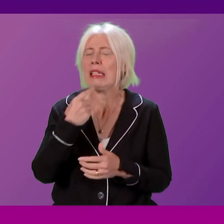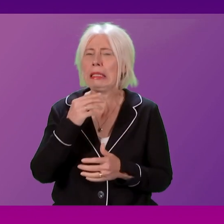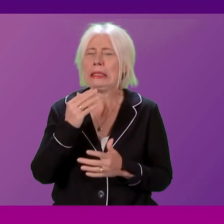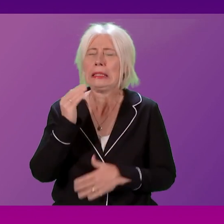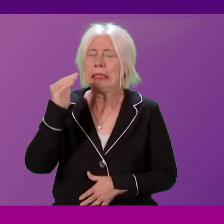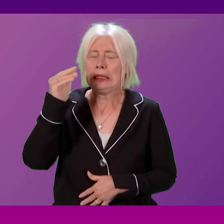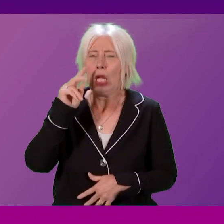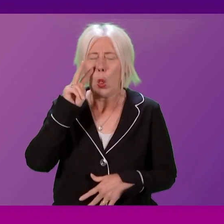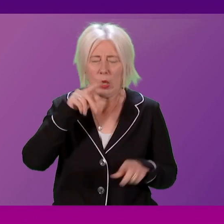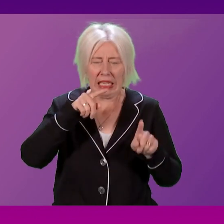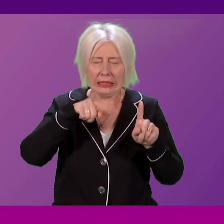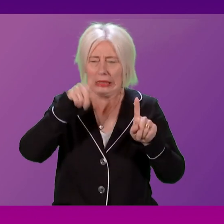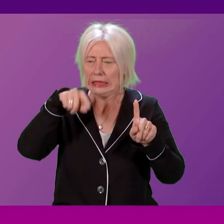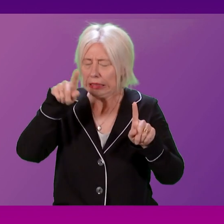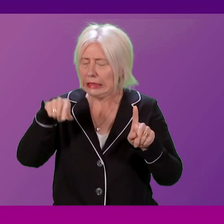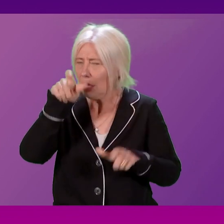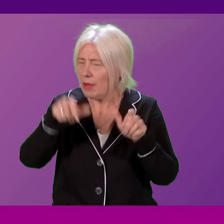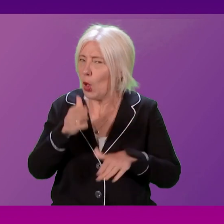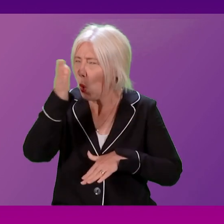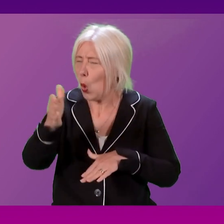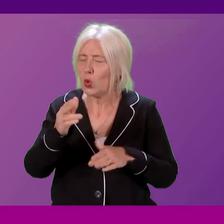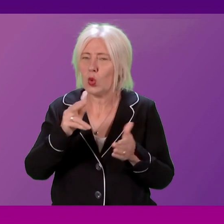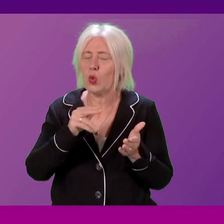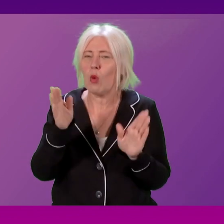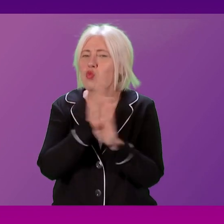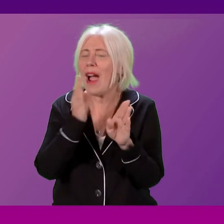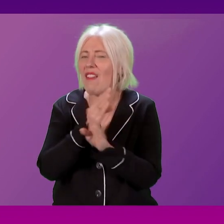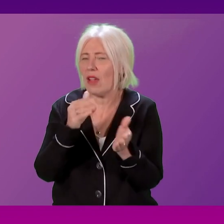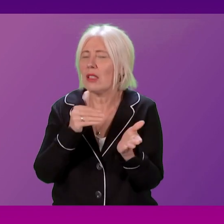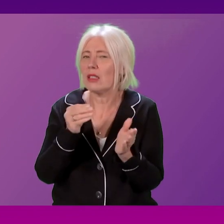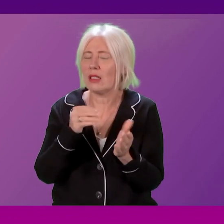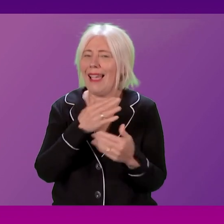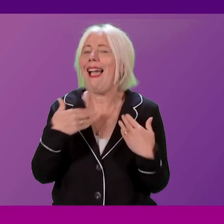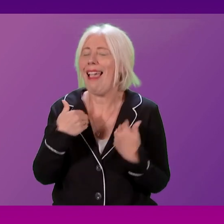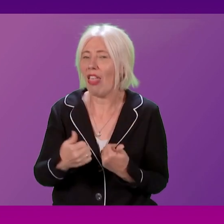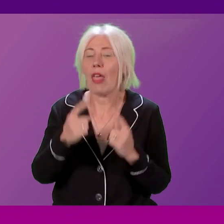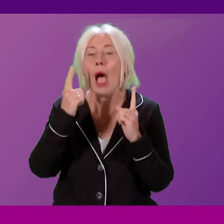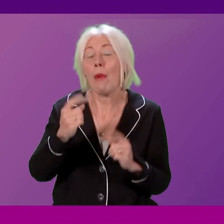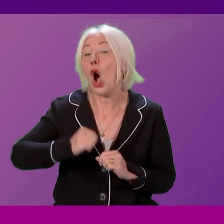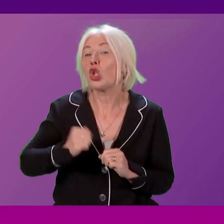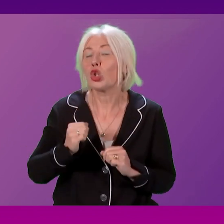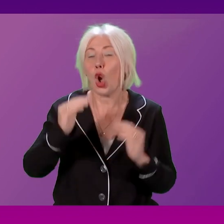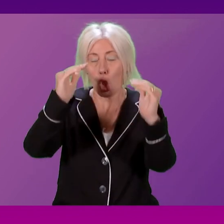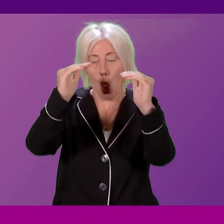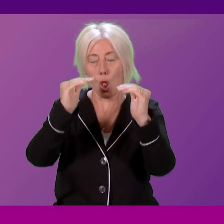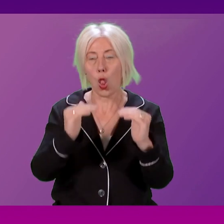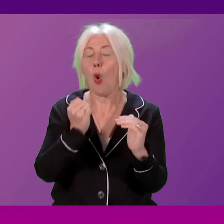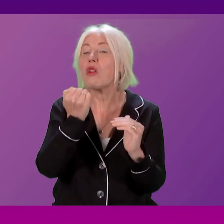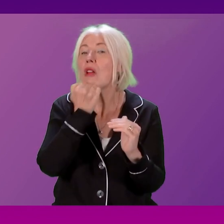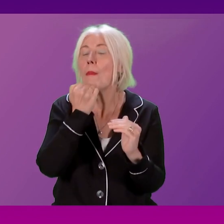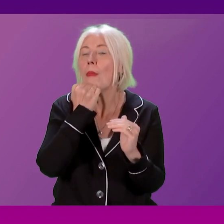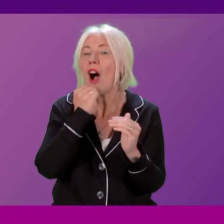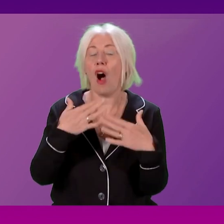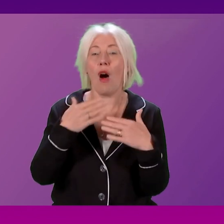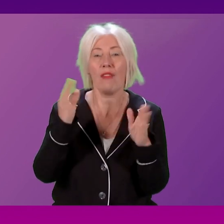trends in relation to those who are accessing private health care. But it does also show that Scotland has a lower rate of take-up of private health care